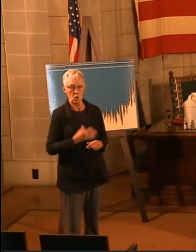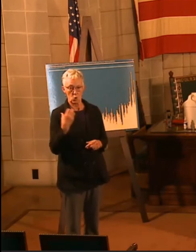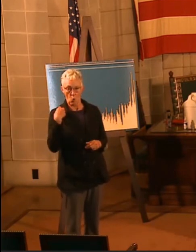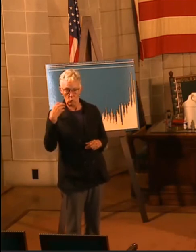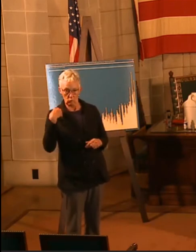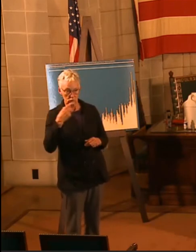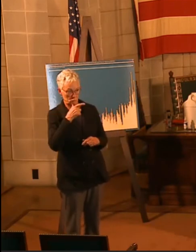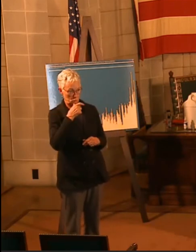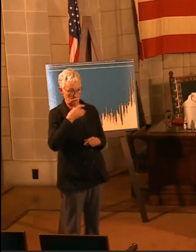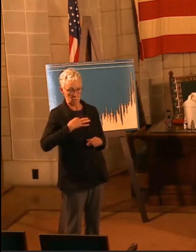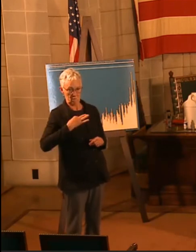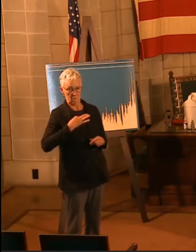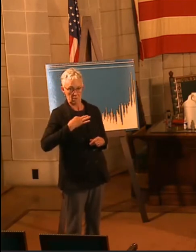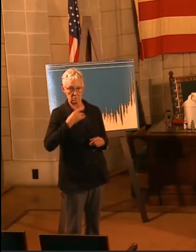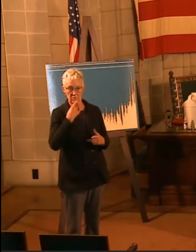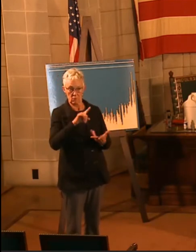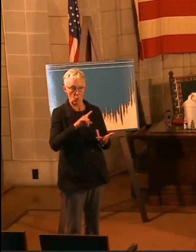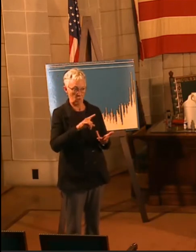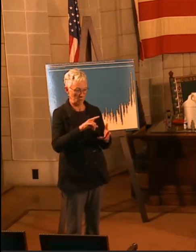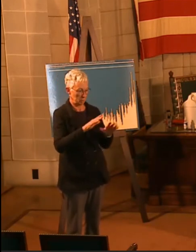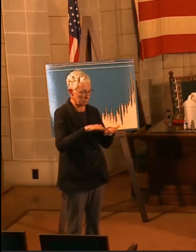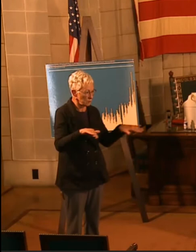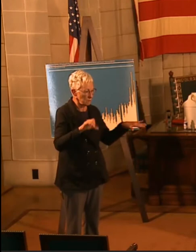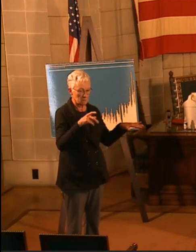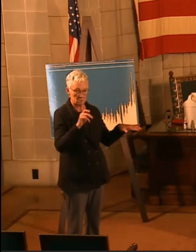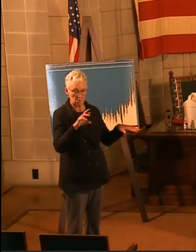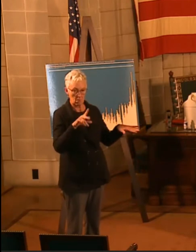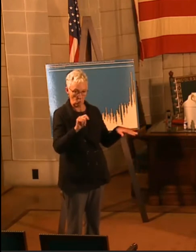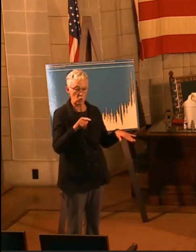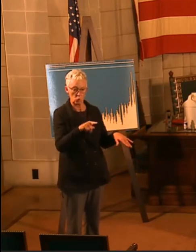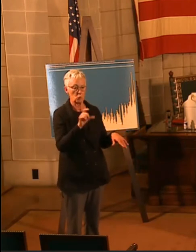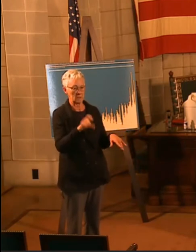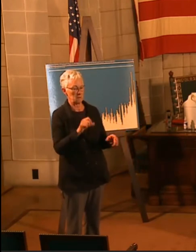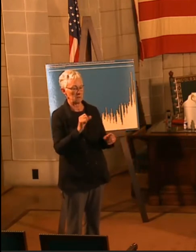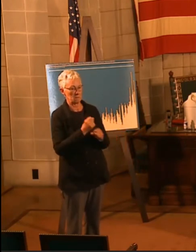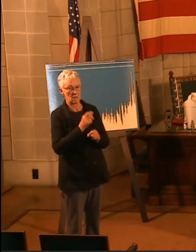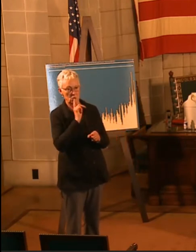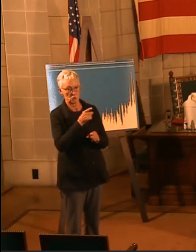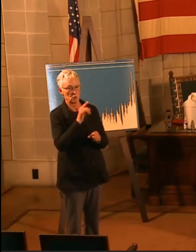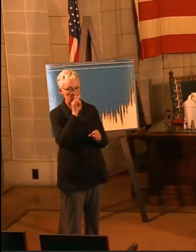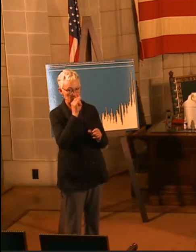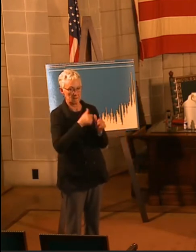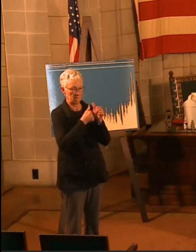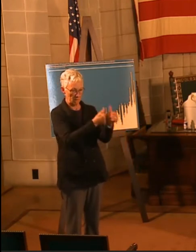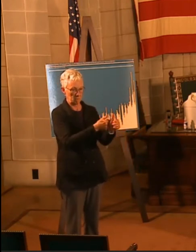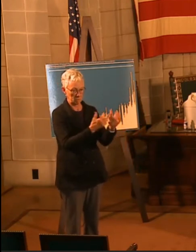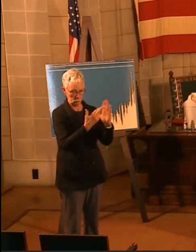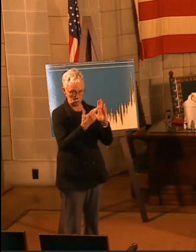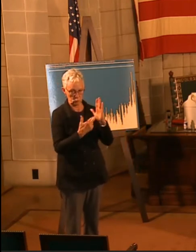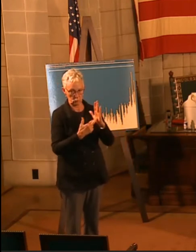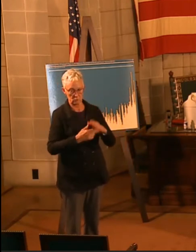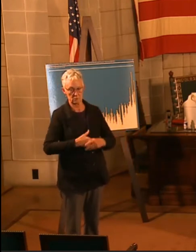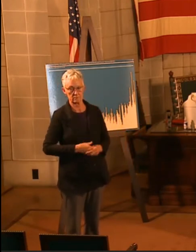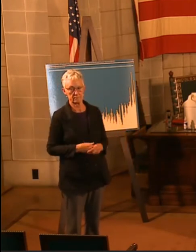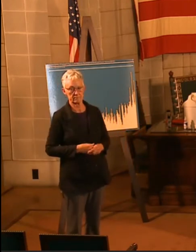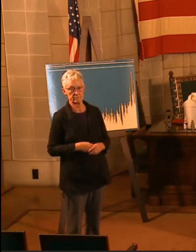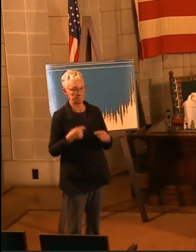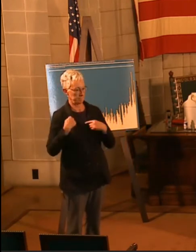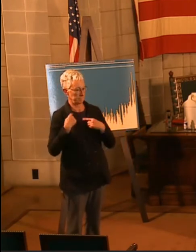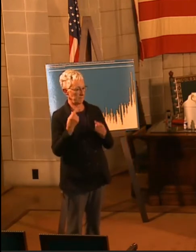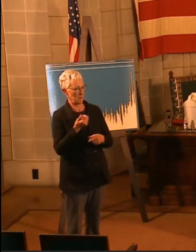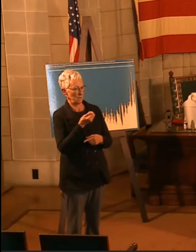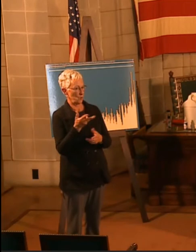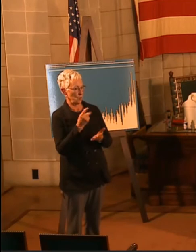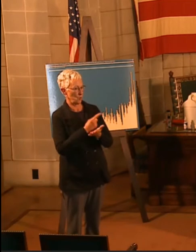we need you to make the three Cs a priority on and off the field or court. Over the past few weeks, health departments